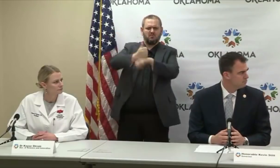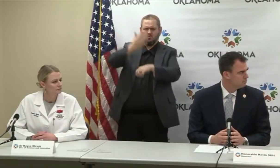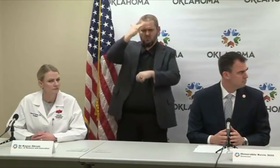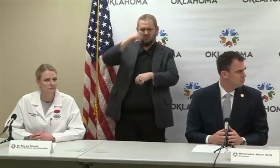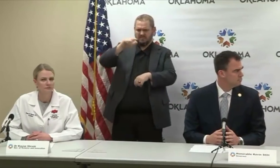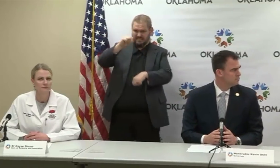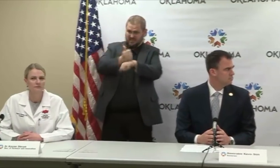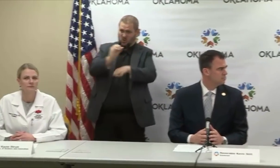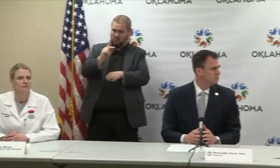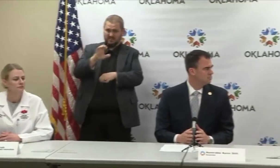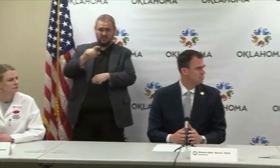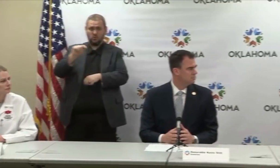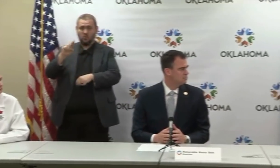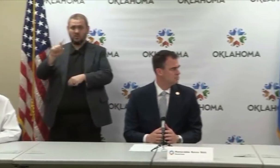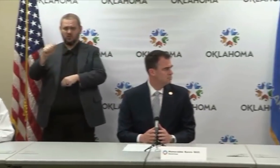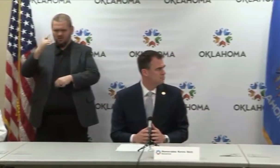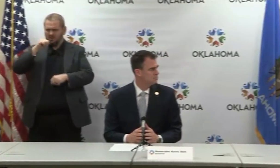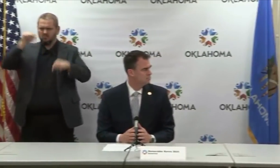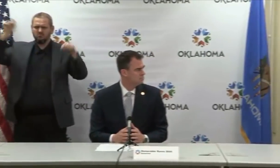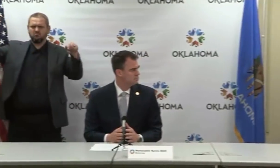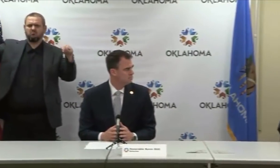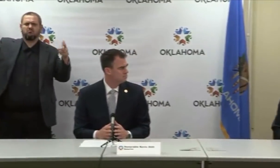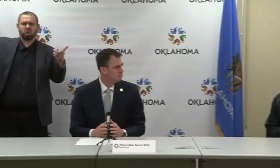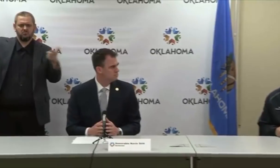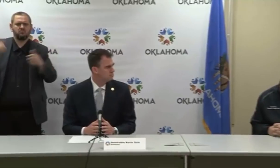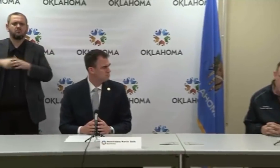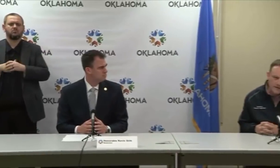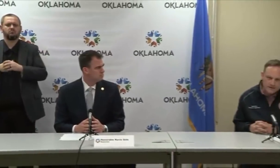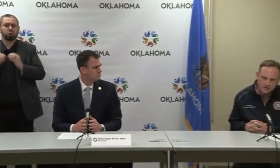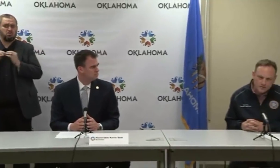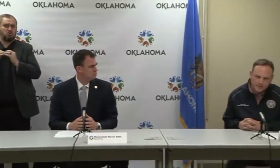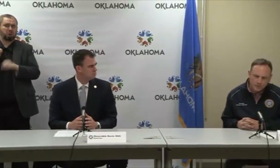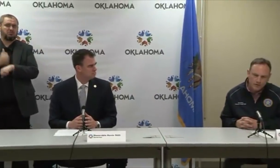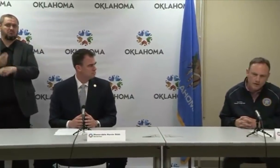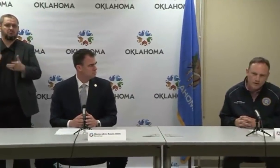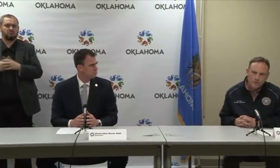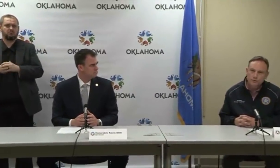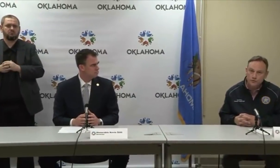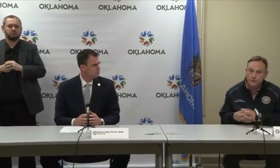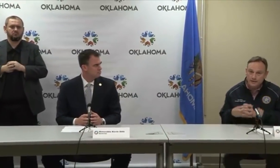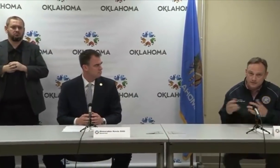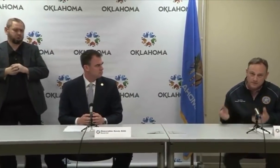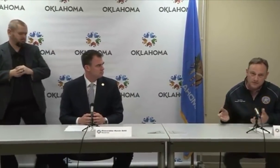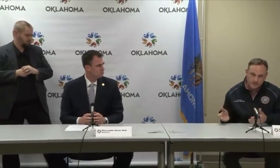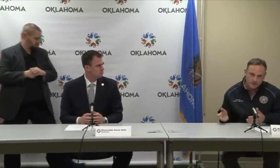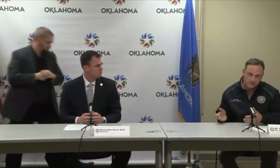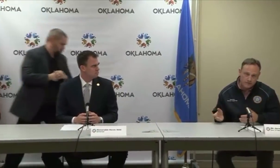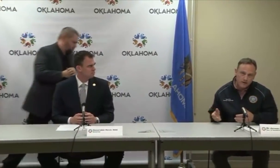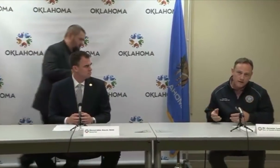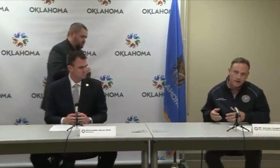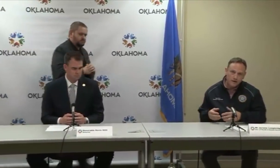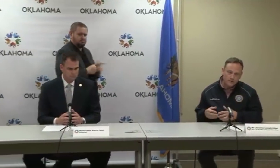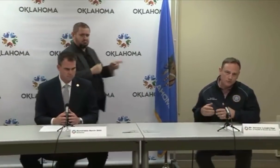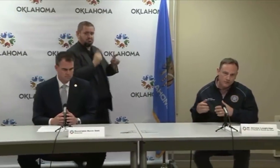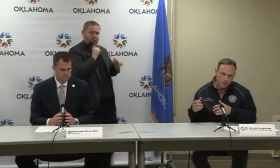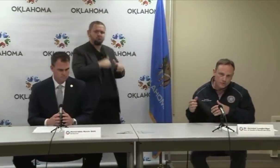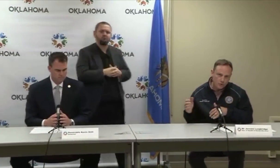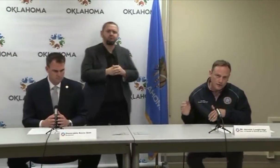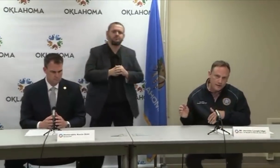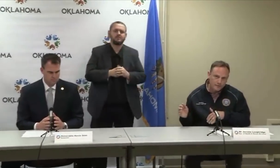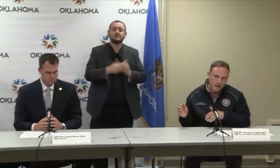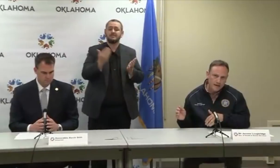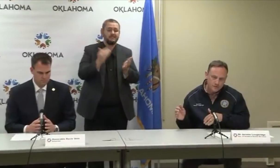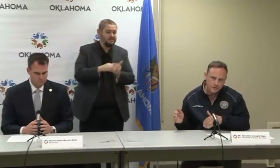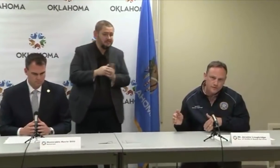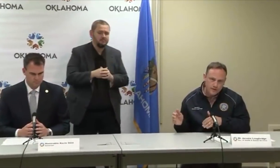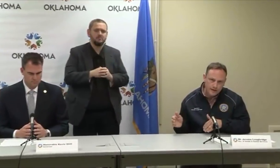Okay. Thanks for the question, Dylan. Dylan, we will continue to prioritize those people who do exhibit symptoms, certainly those who